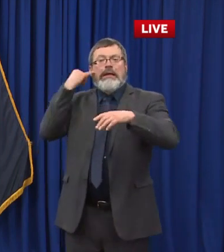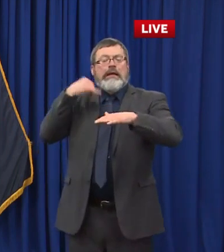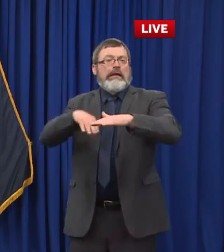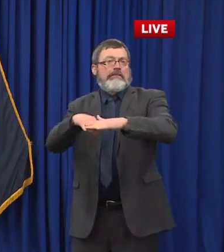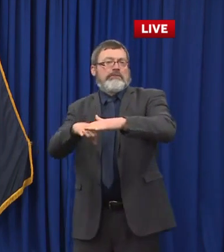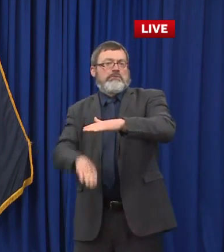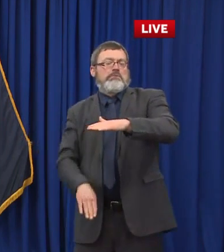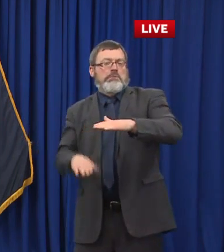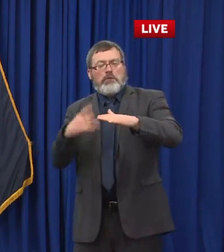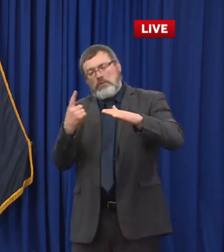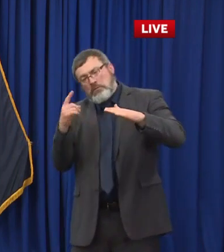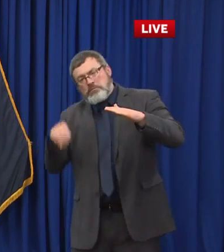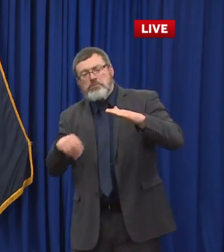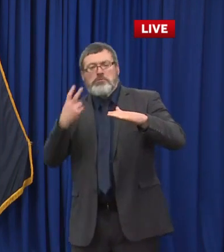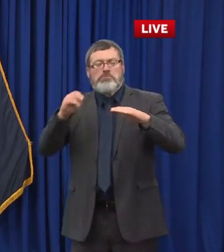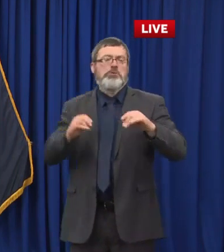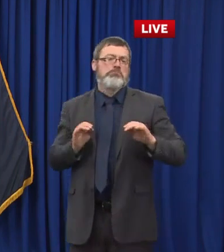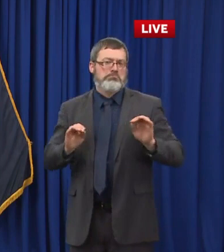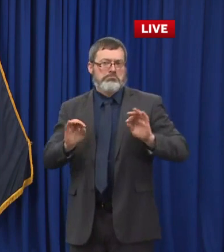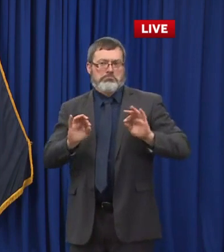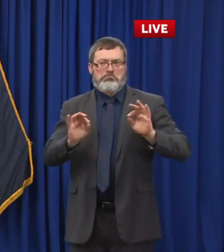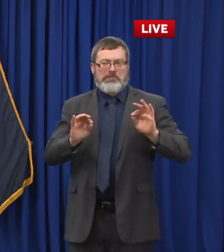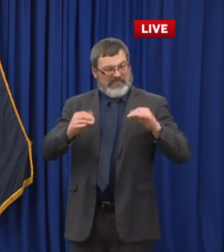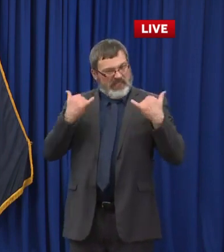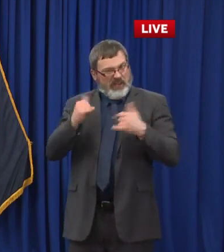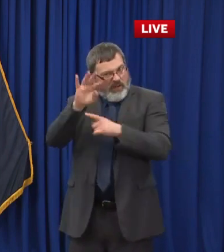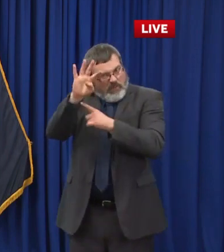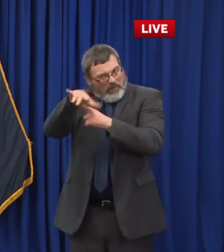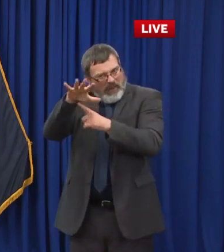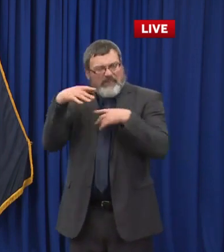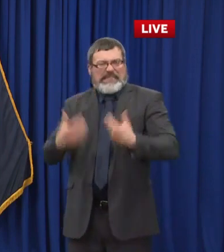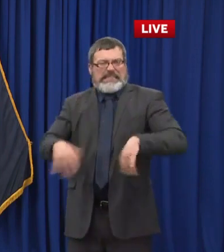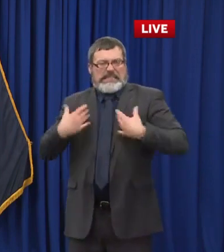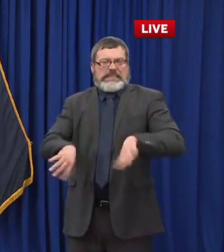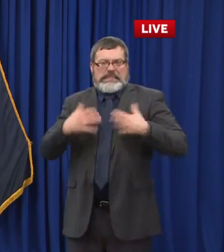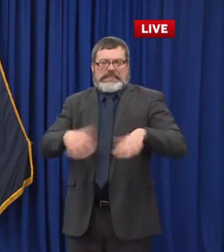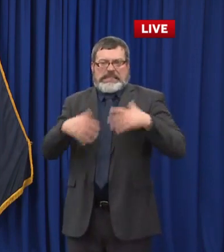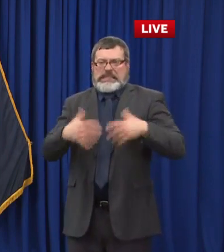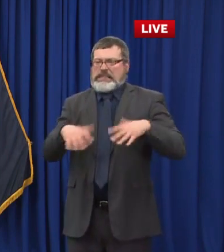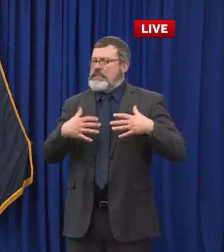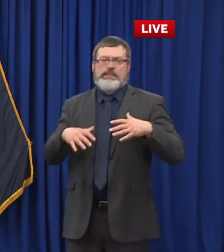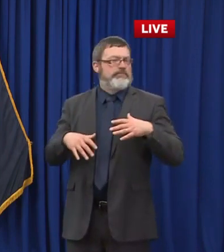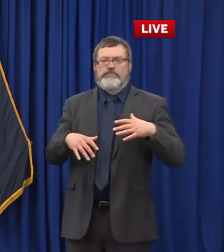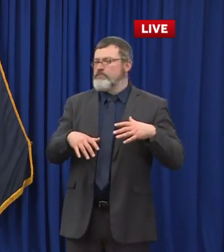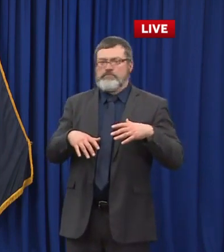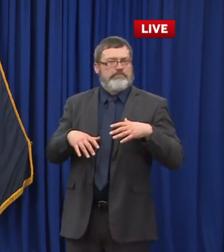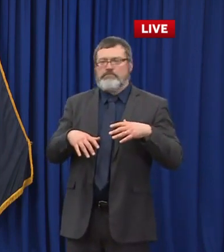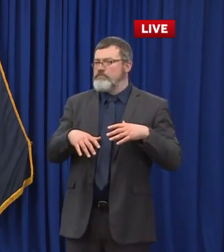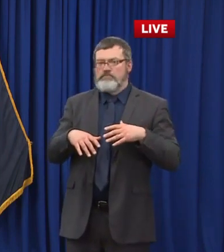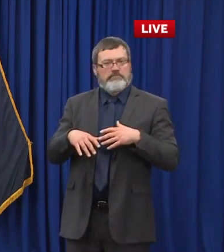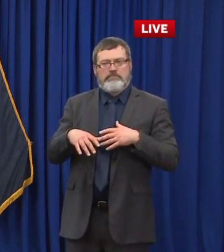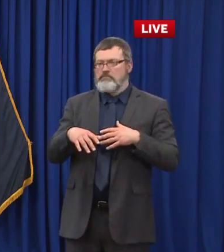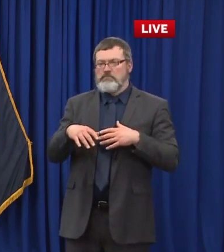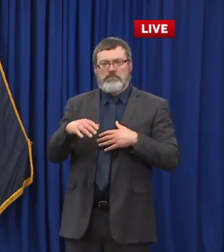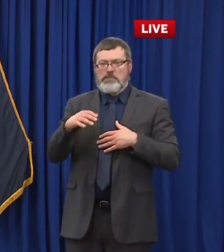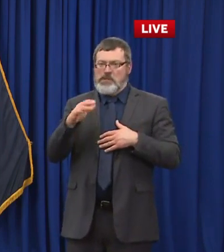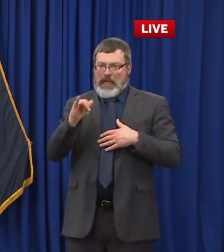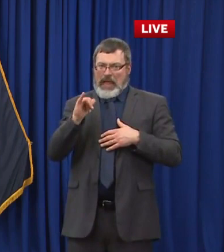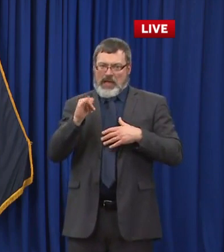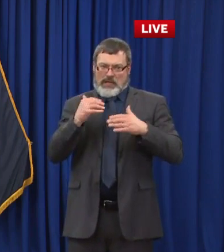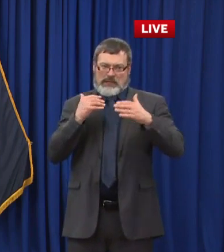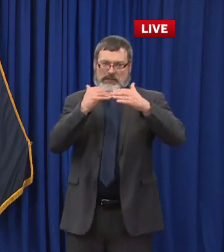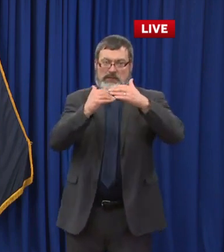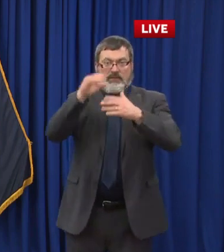antigen tests, when you had the PCR tests into that, you have a percent positive rate somewhere averaging between four and five percent right now.